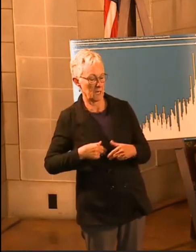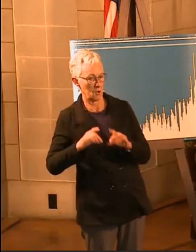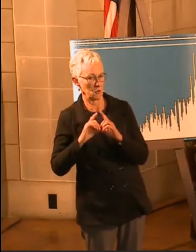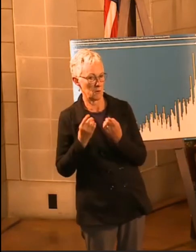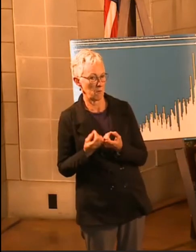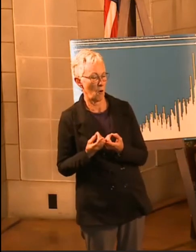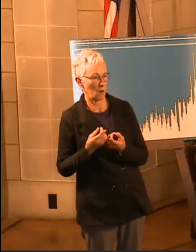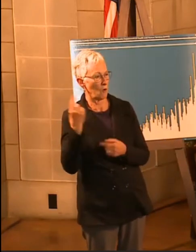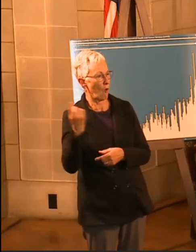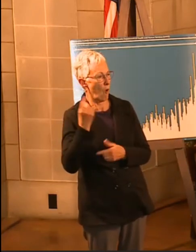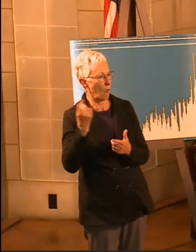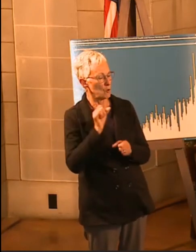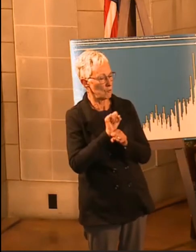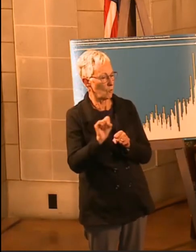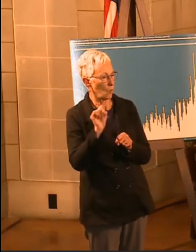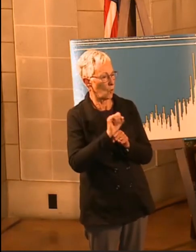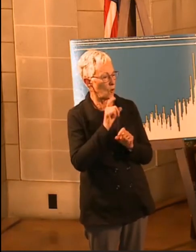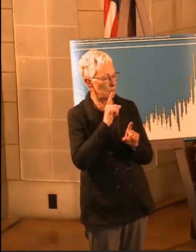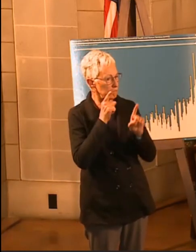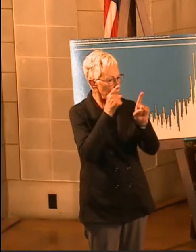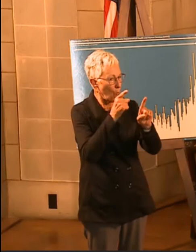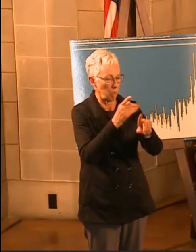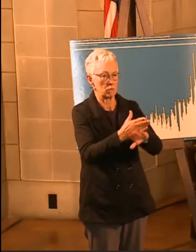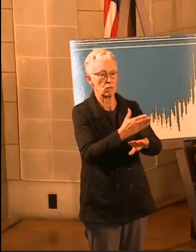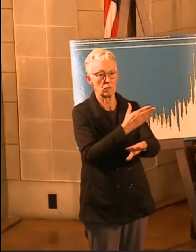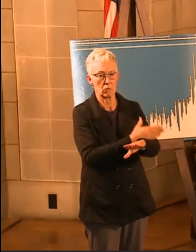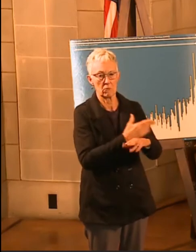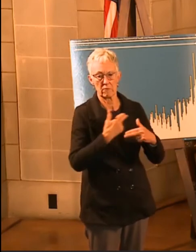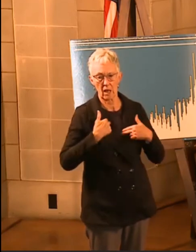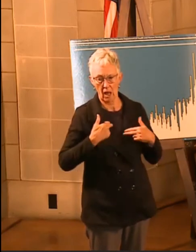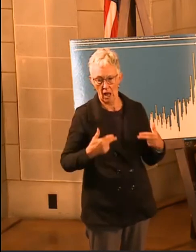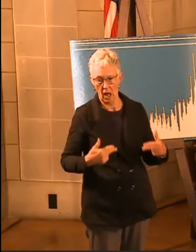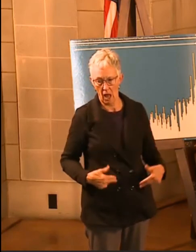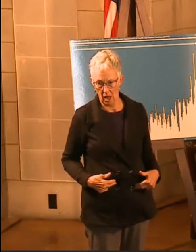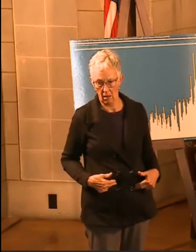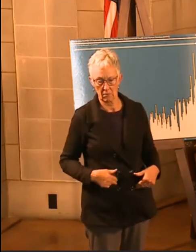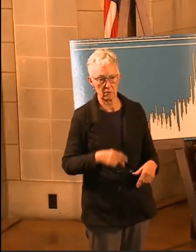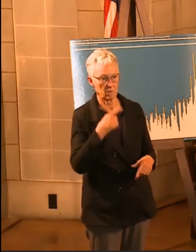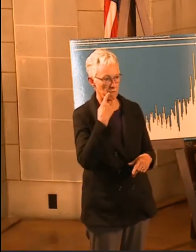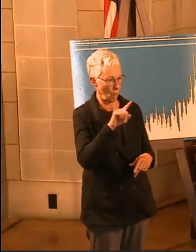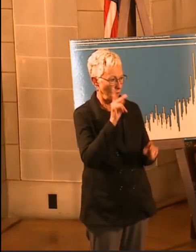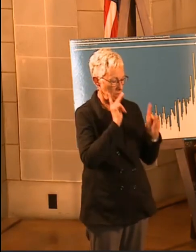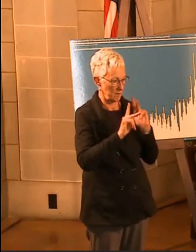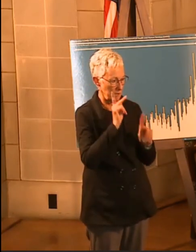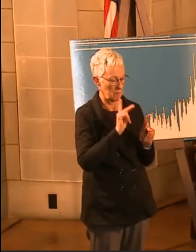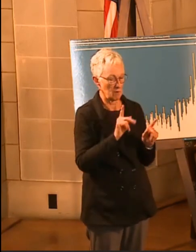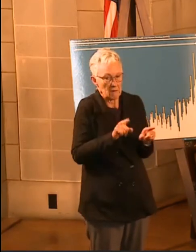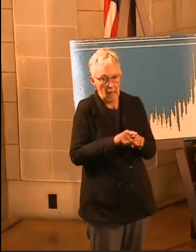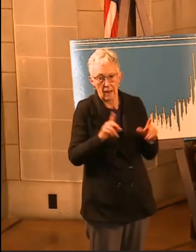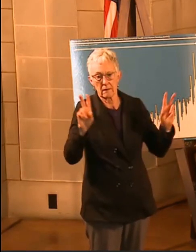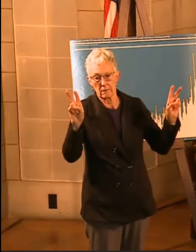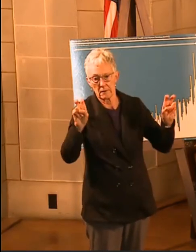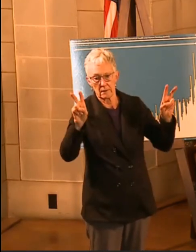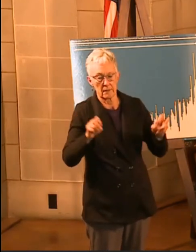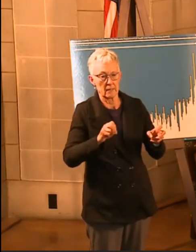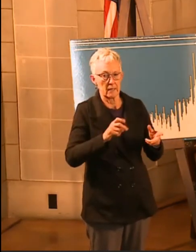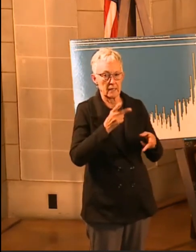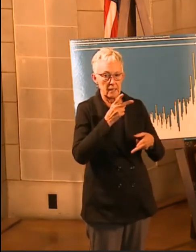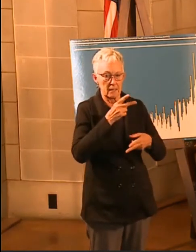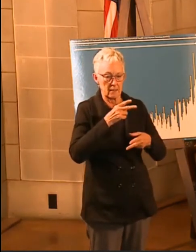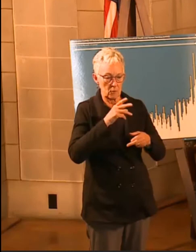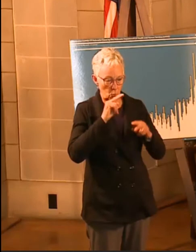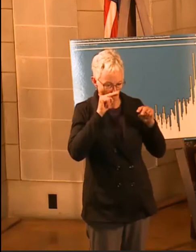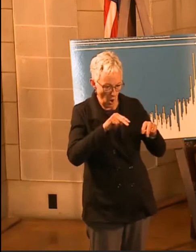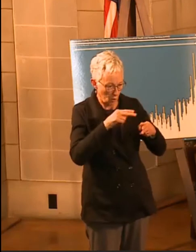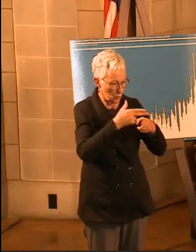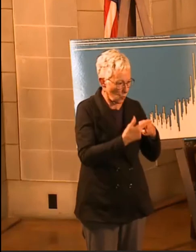do to improve the health and safety of ourselves, such as being mindful of our weight, getting cancer screenings, wearing seat